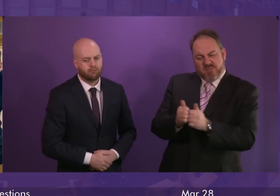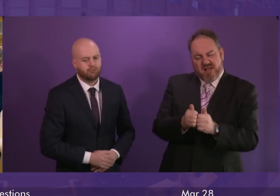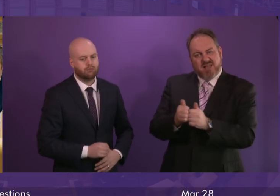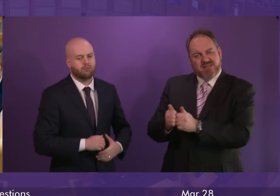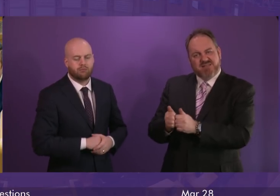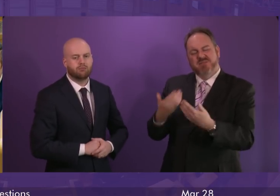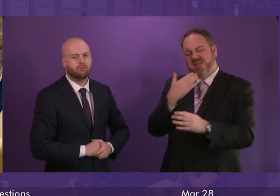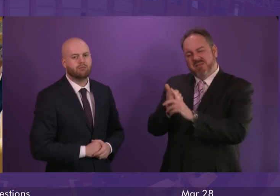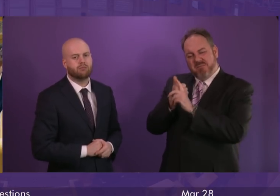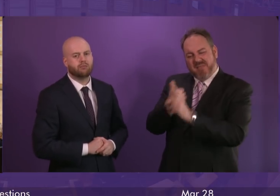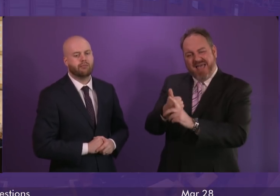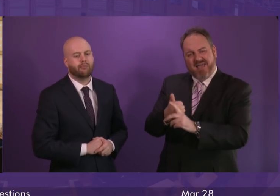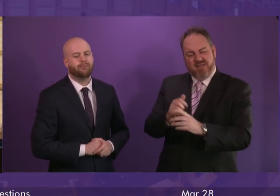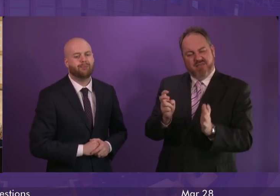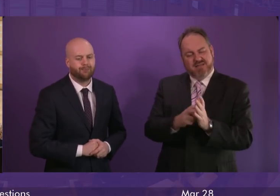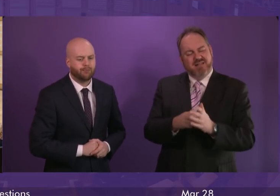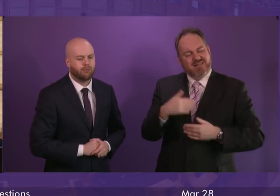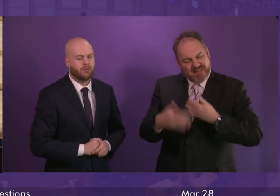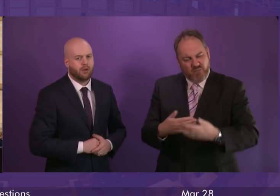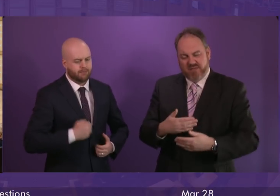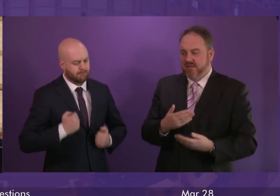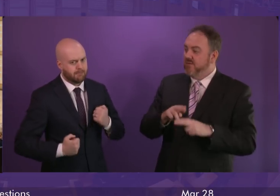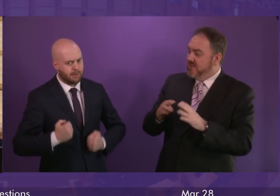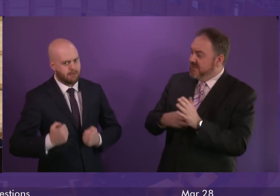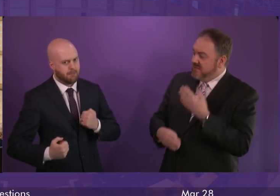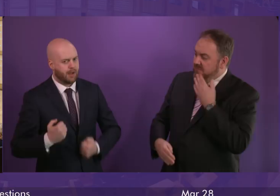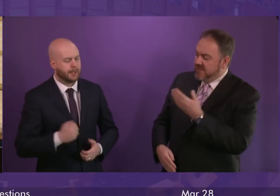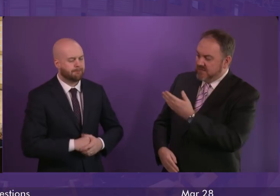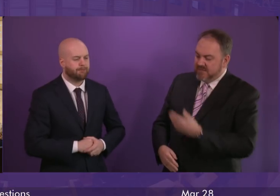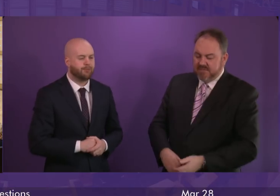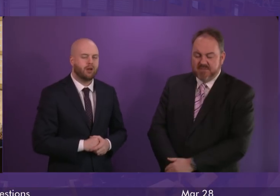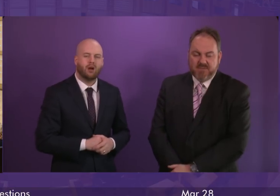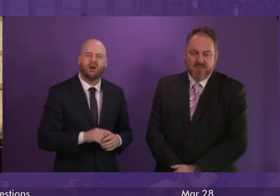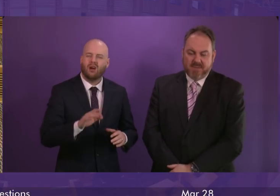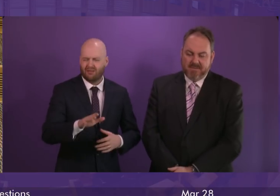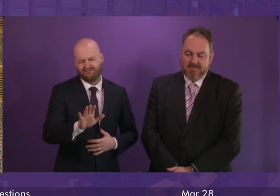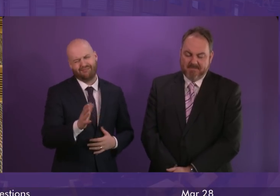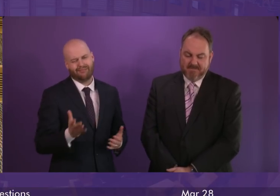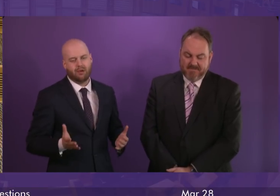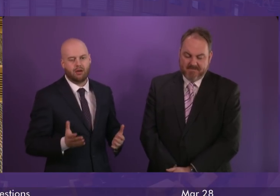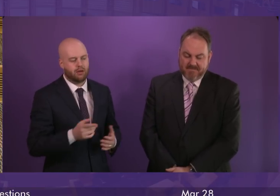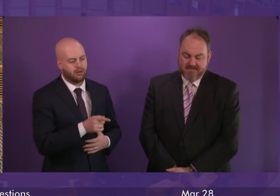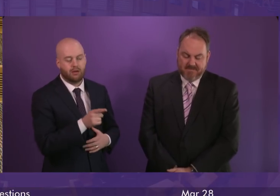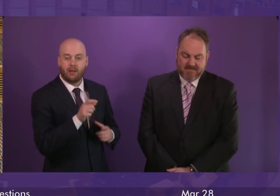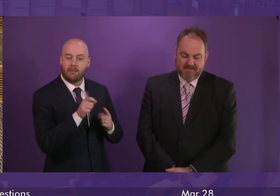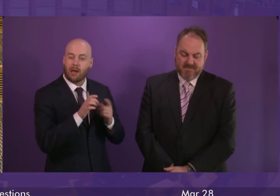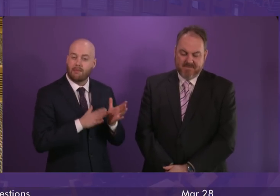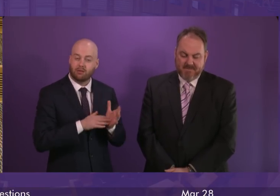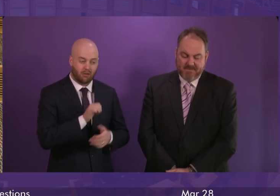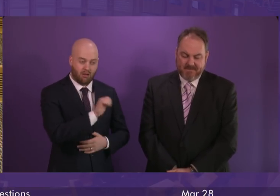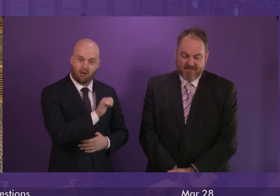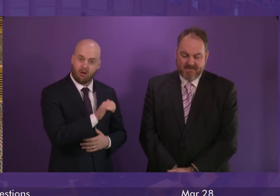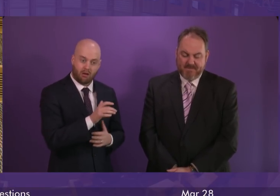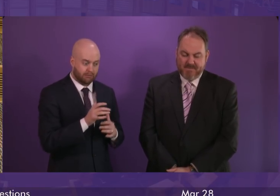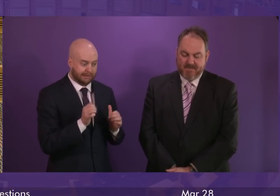back the deal and get on with it. First Minister. The Prime Minister's deal may be or may